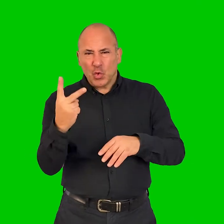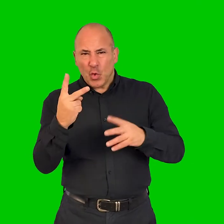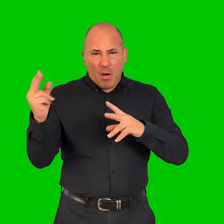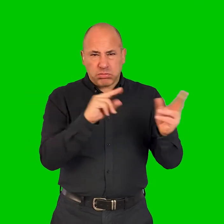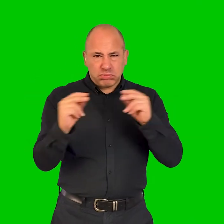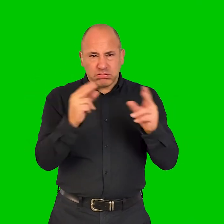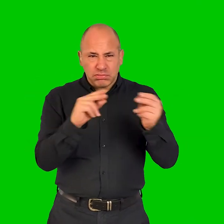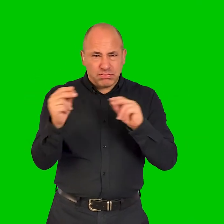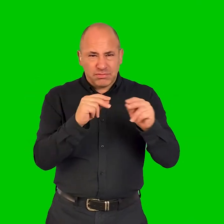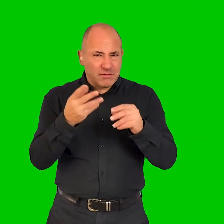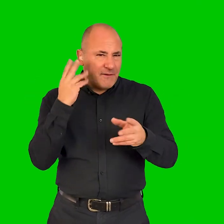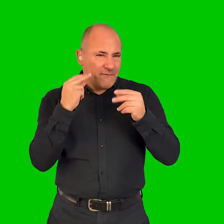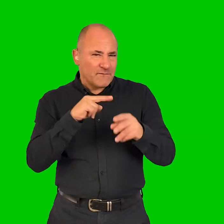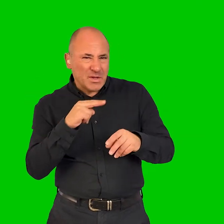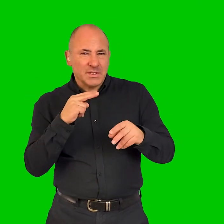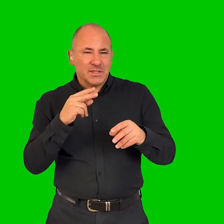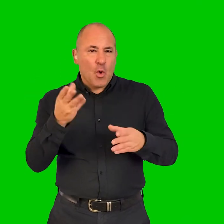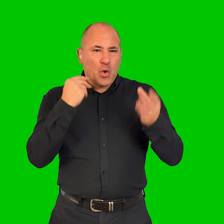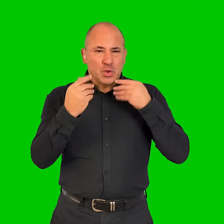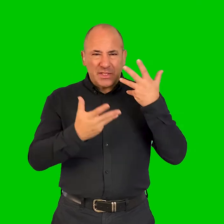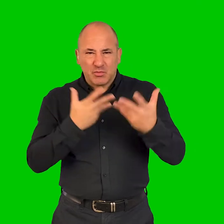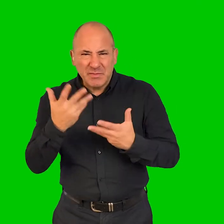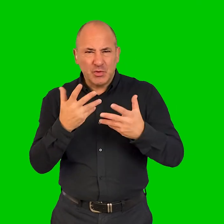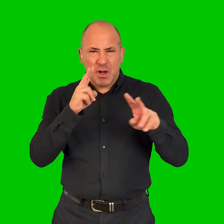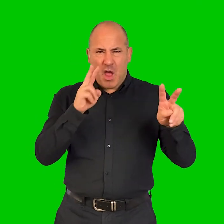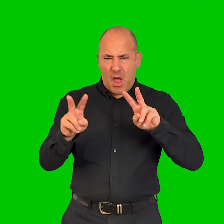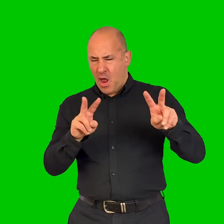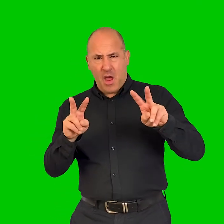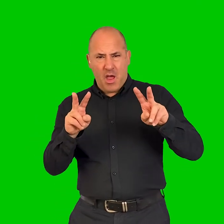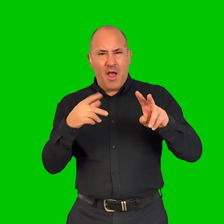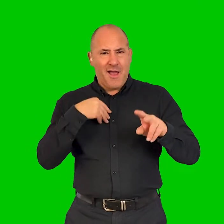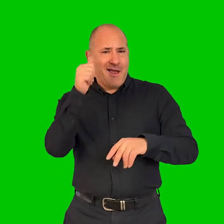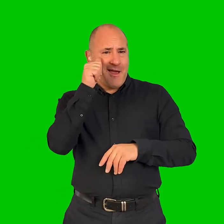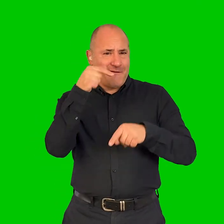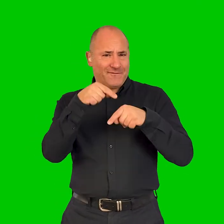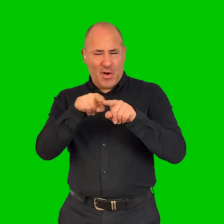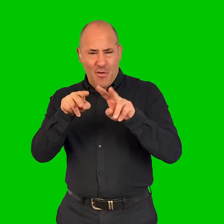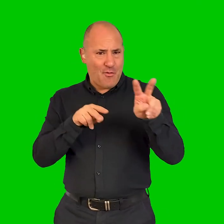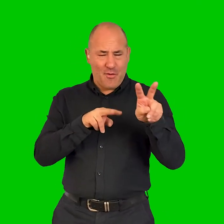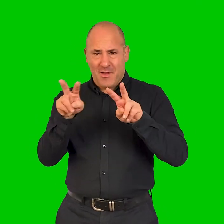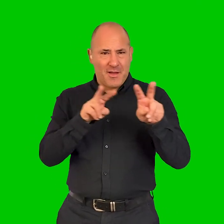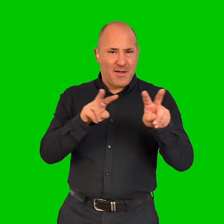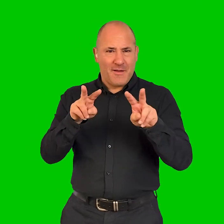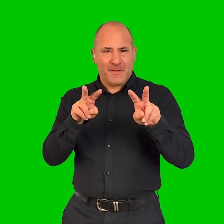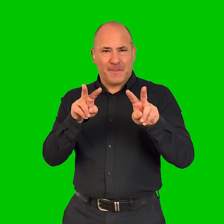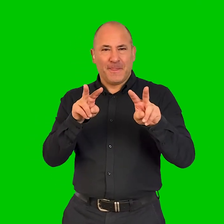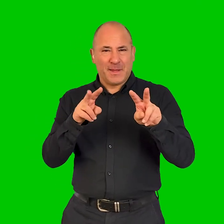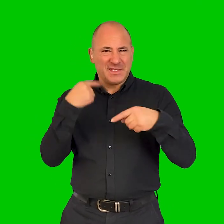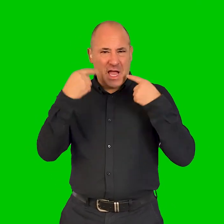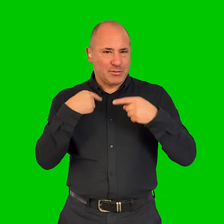It's kind of all a dual log. And so, you just hear the voices. And so, the audio description kind of shows you, so